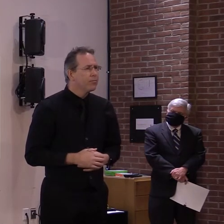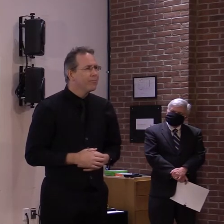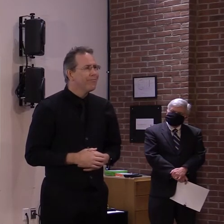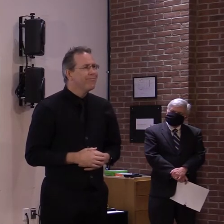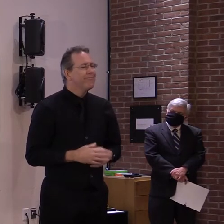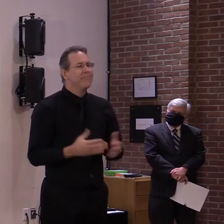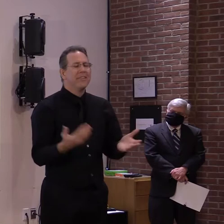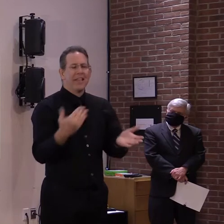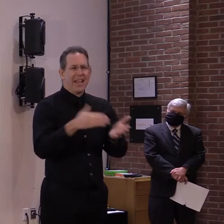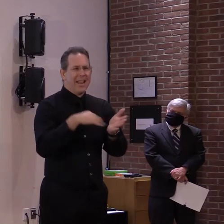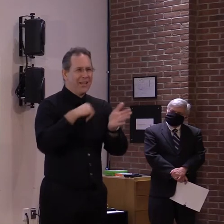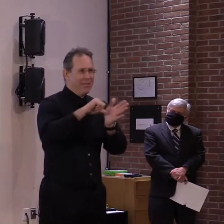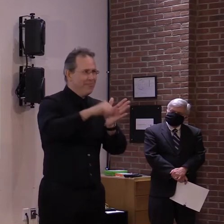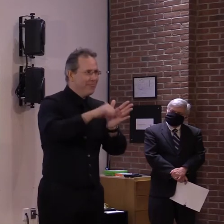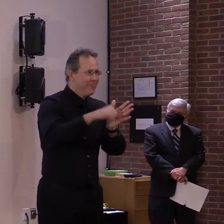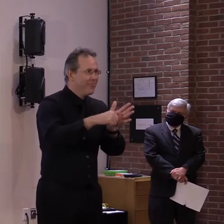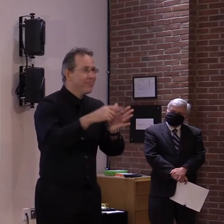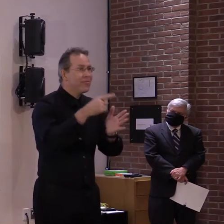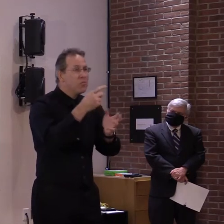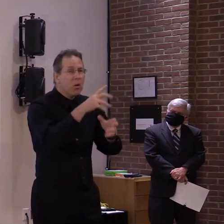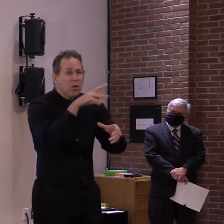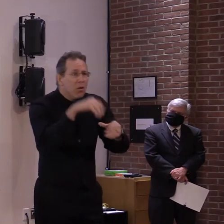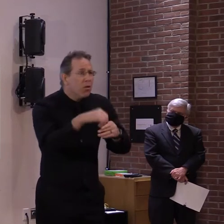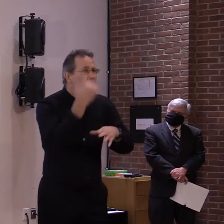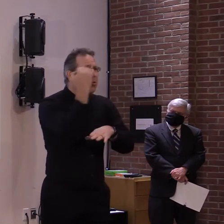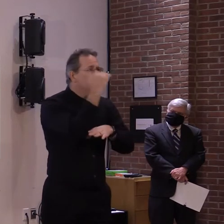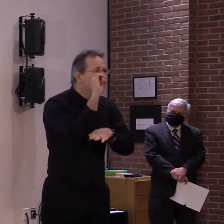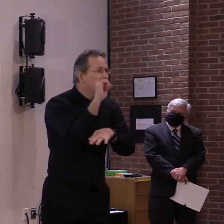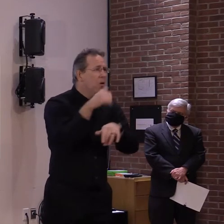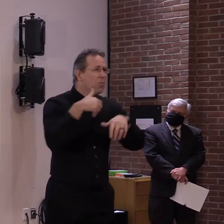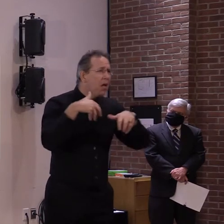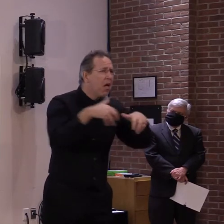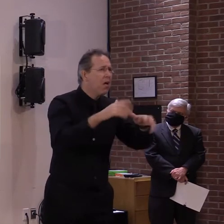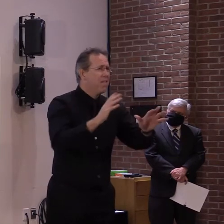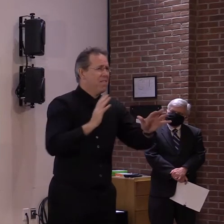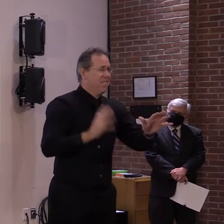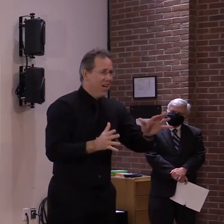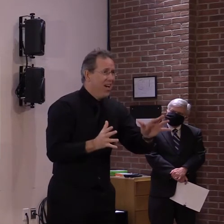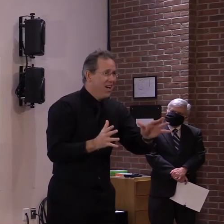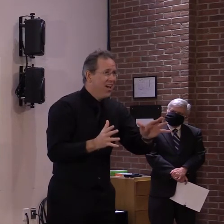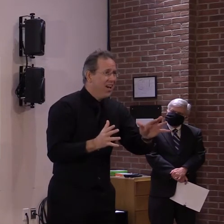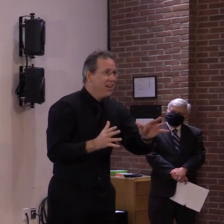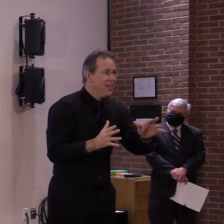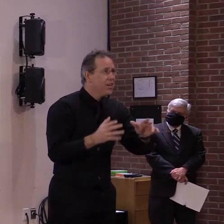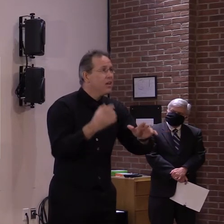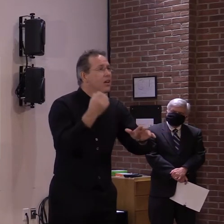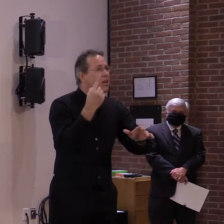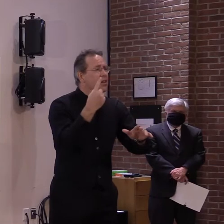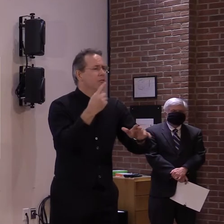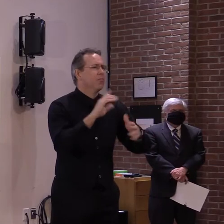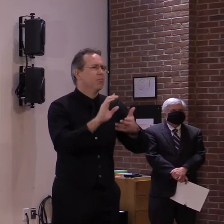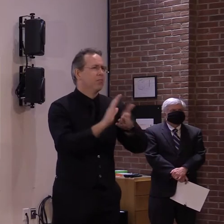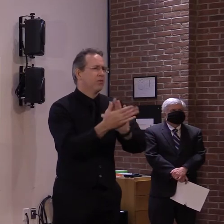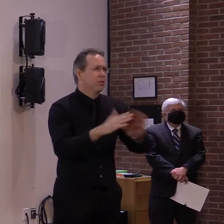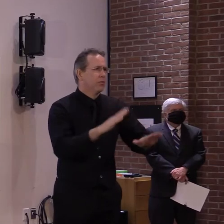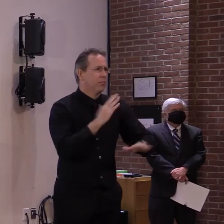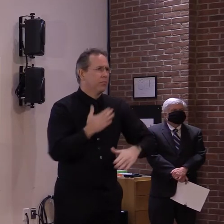and I'm discouraging them, but if there are, that they're done in a peaceful manner. Thank you.